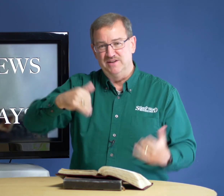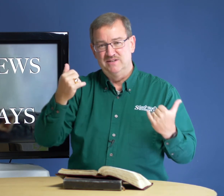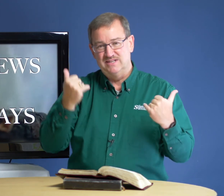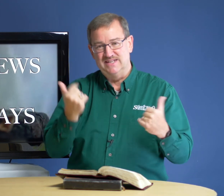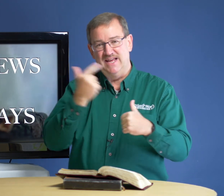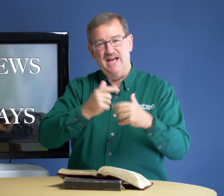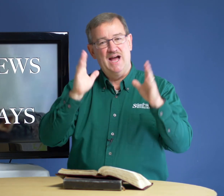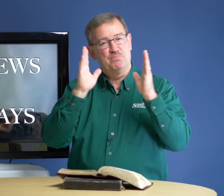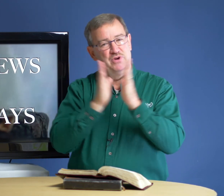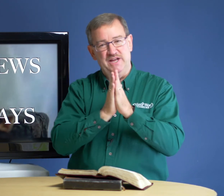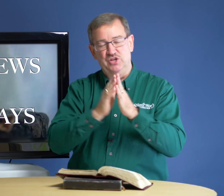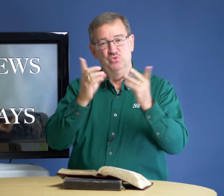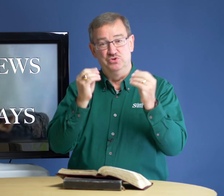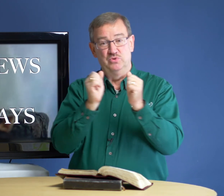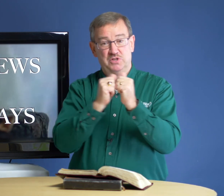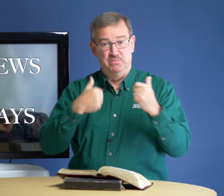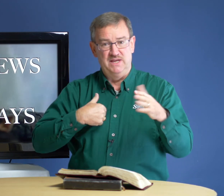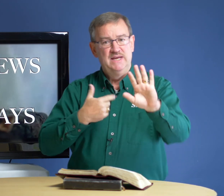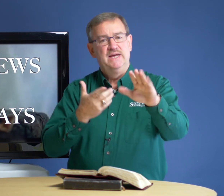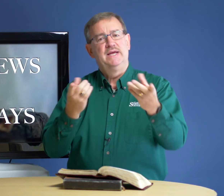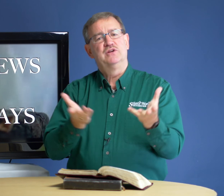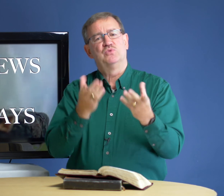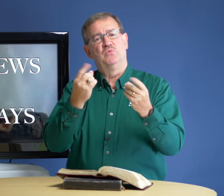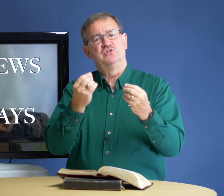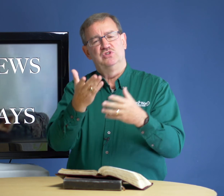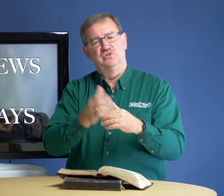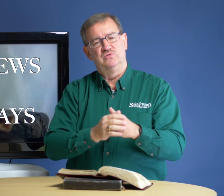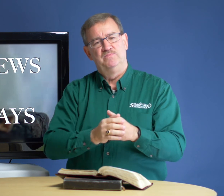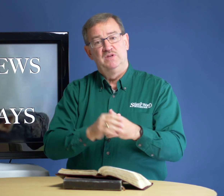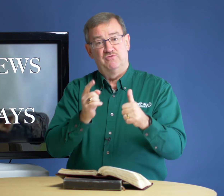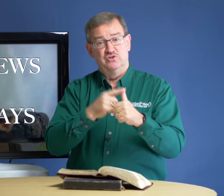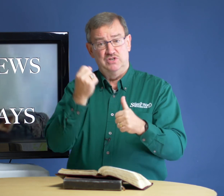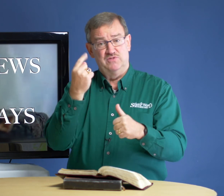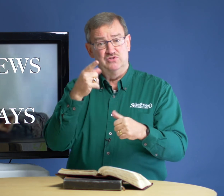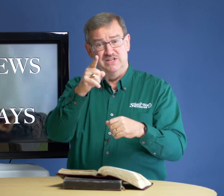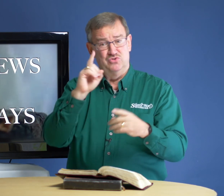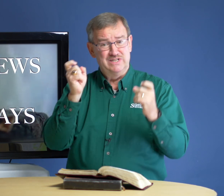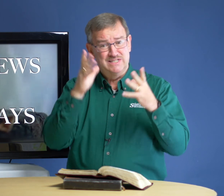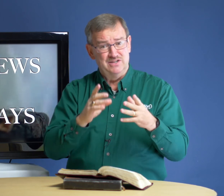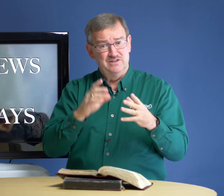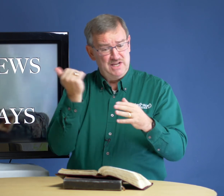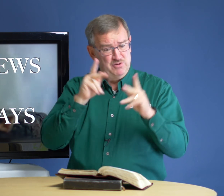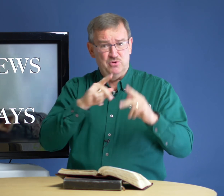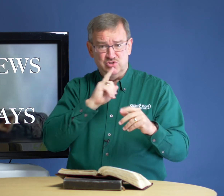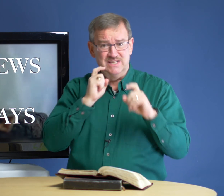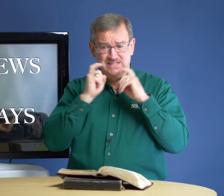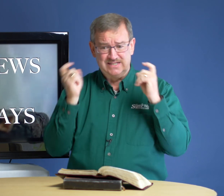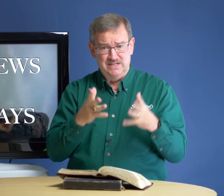today, I pray you will do it with me. Here's what I want you to do. First, you have to understand you're a sinner. Every person is a sinner,